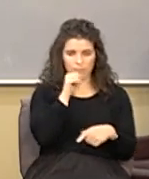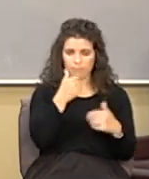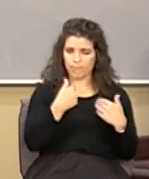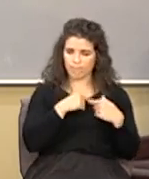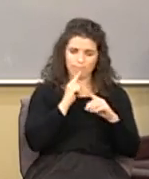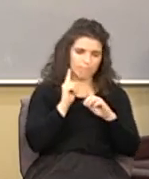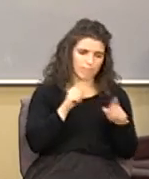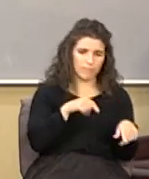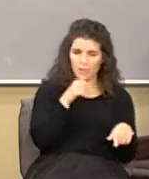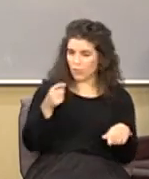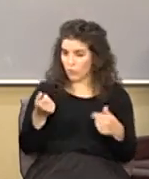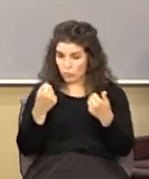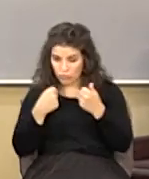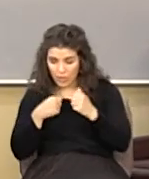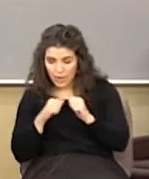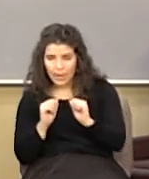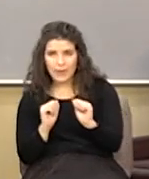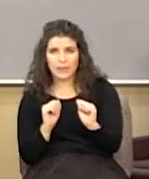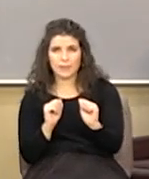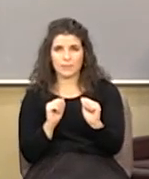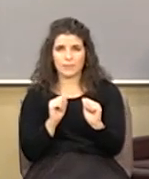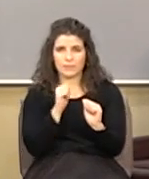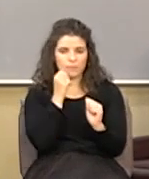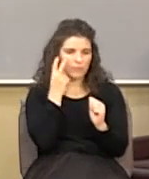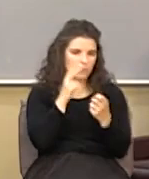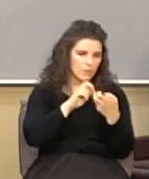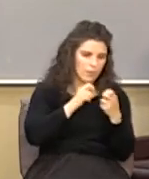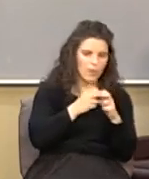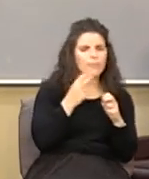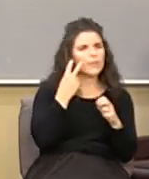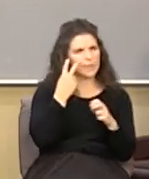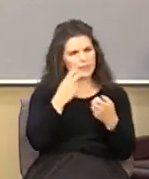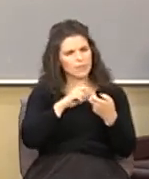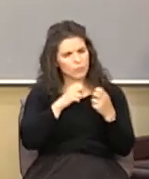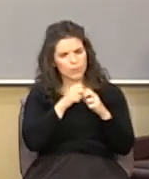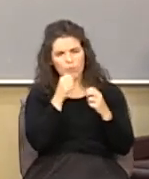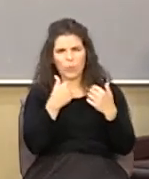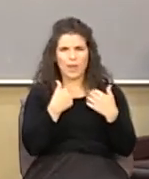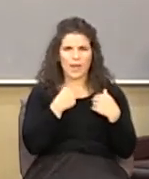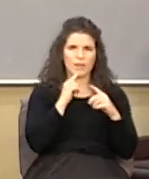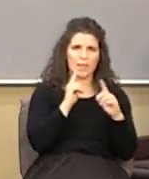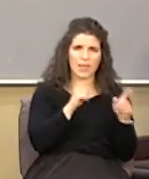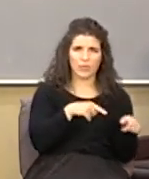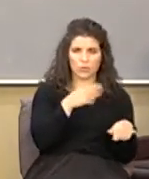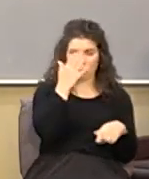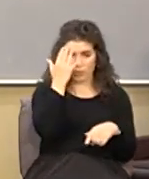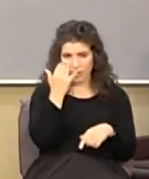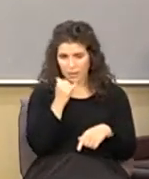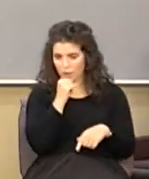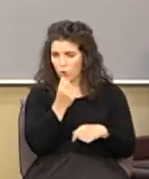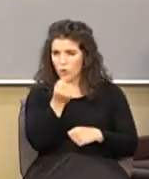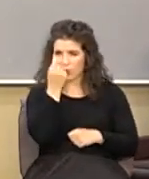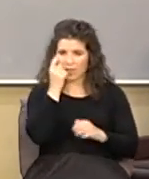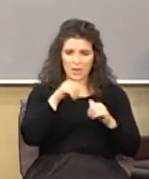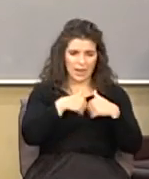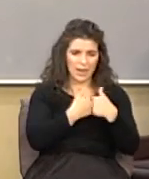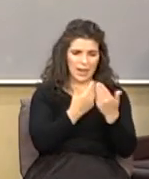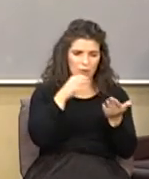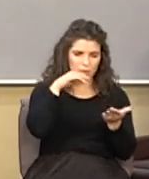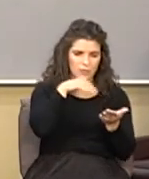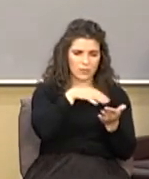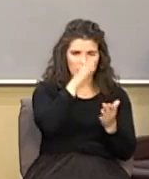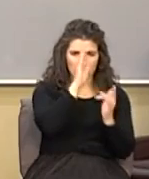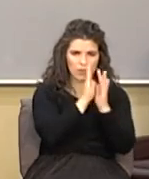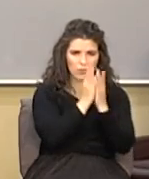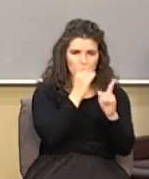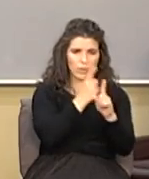an answer isn't because they aren't trying they don't see the problem they do they don't have the answer because they don't understand how to study God they're trying